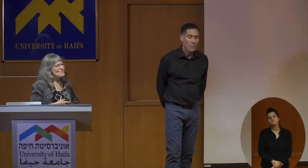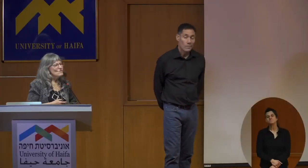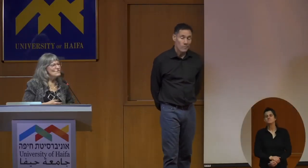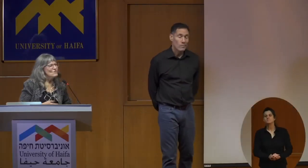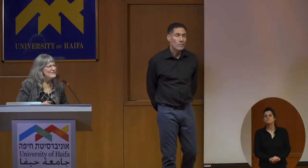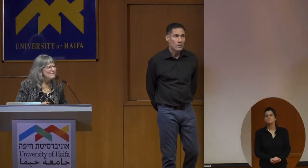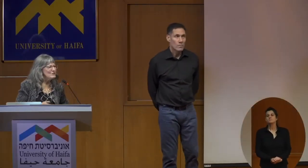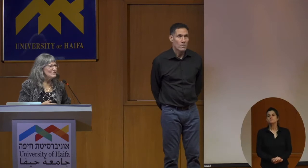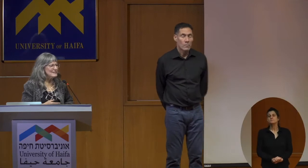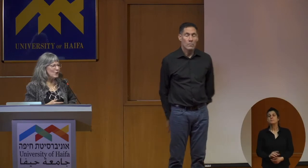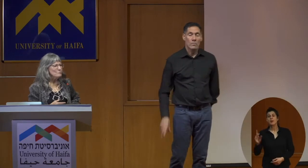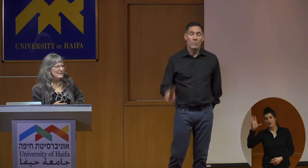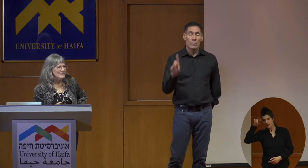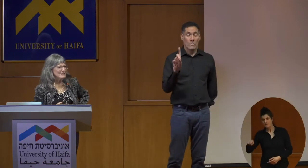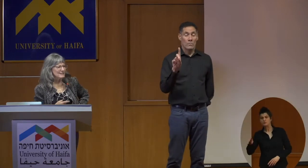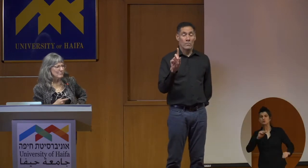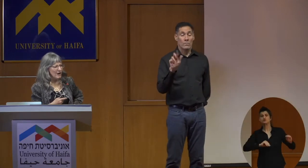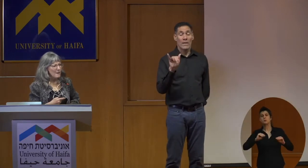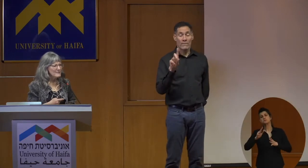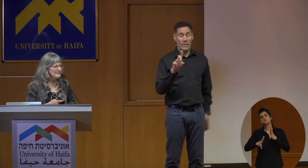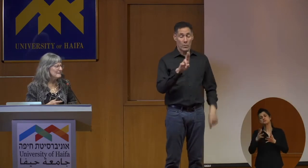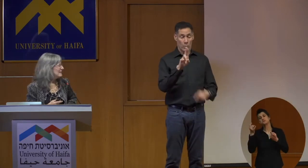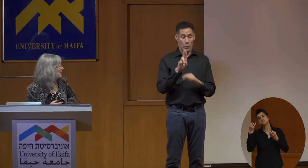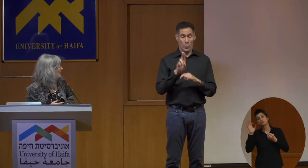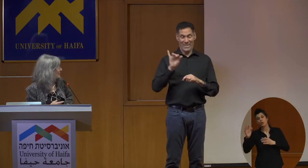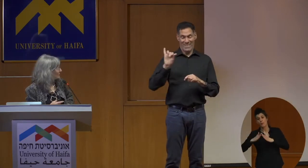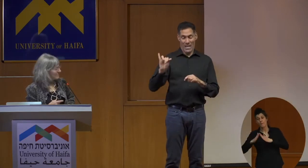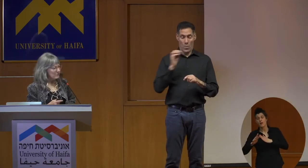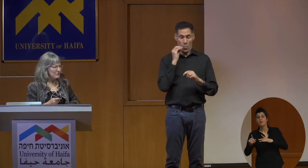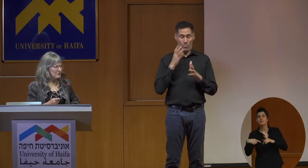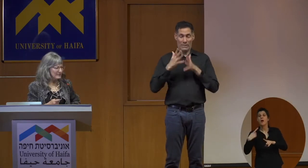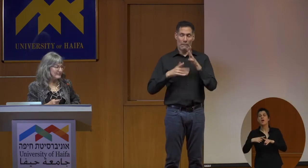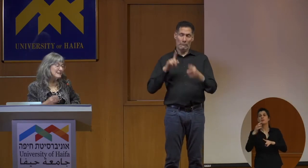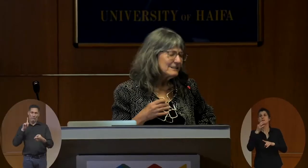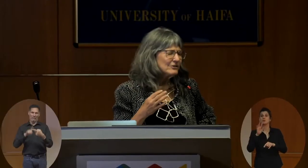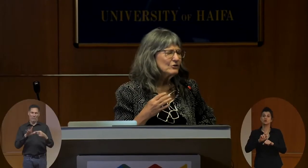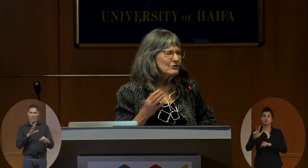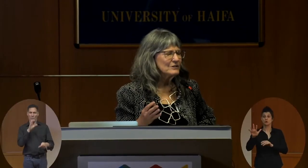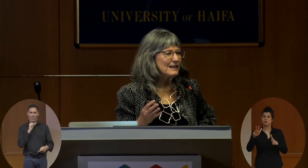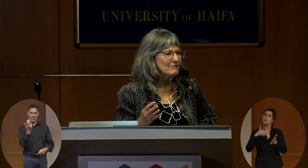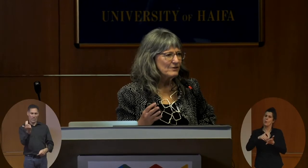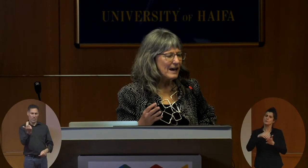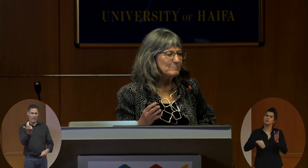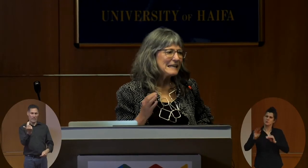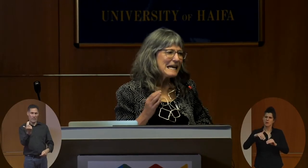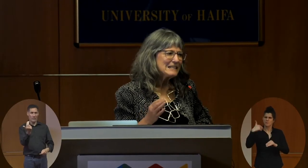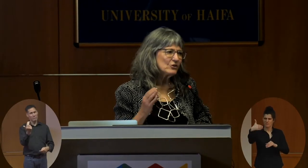So David used his home sign system up until the time that he was about 13. He continued to use it after that. But at age